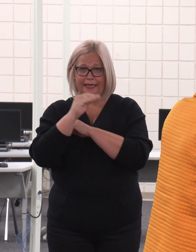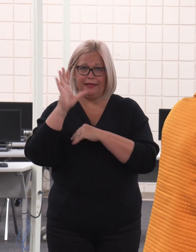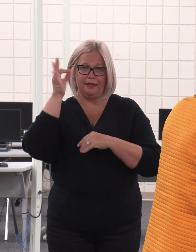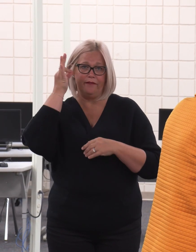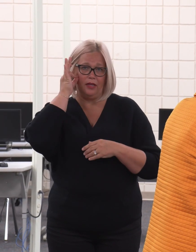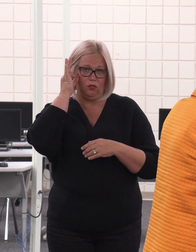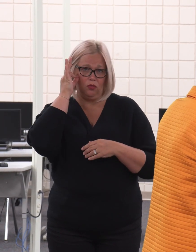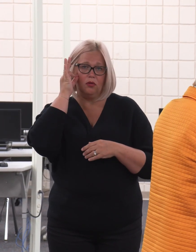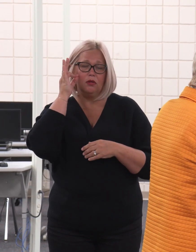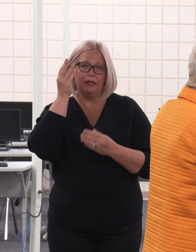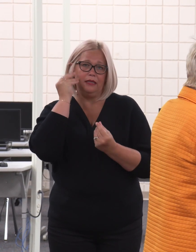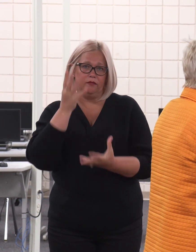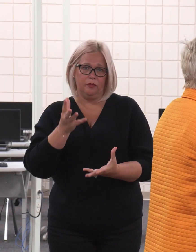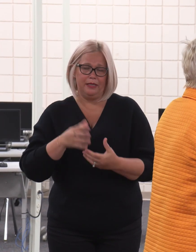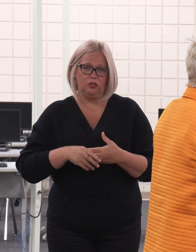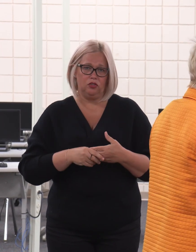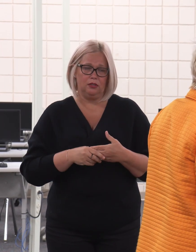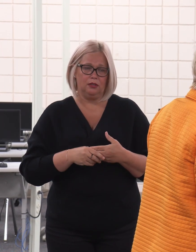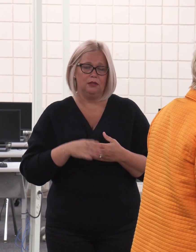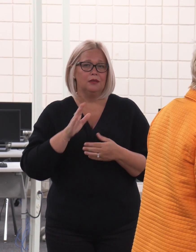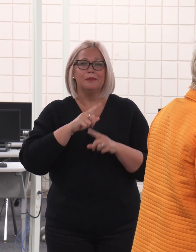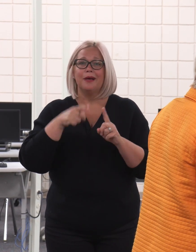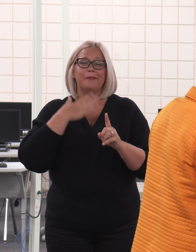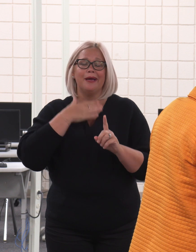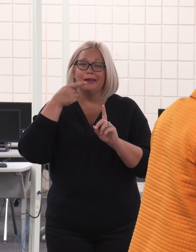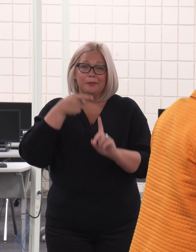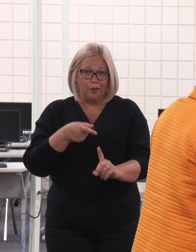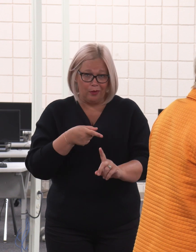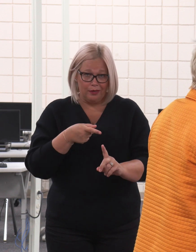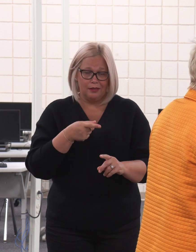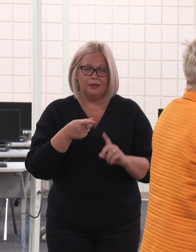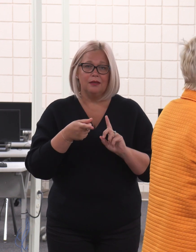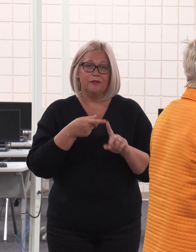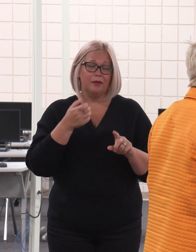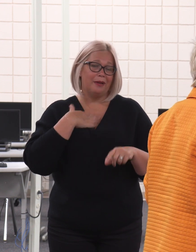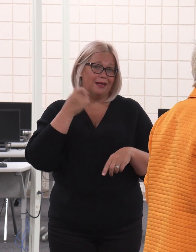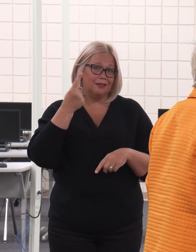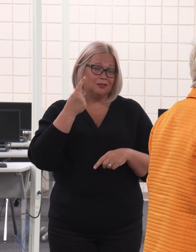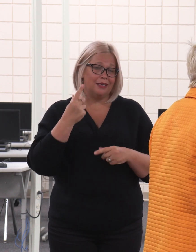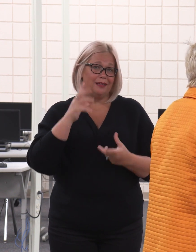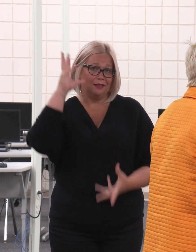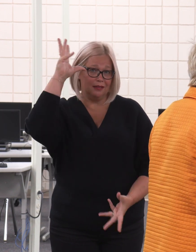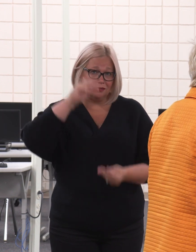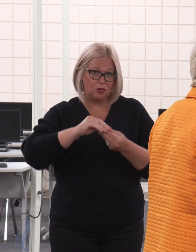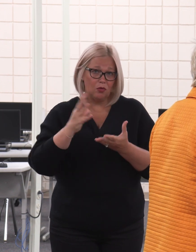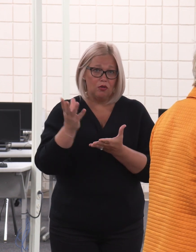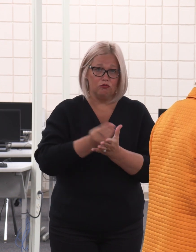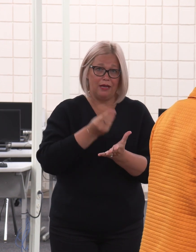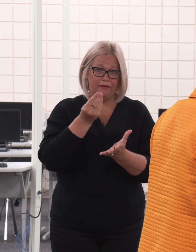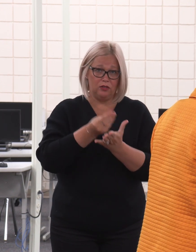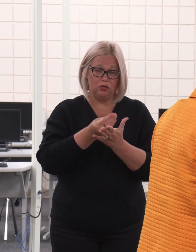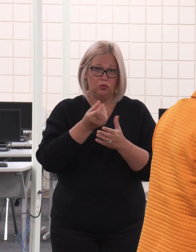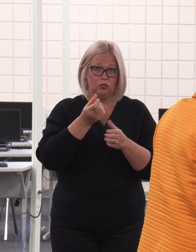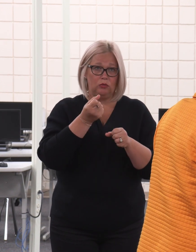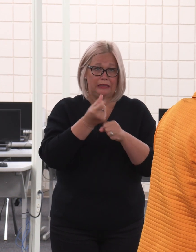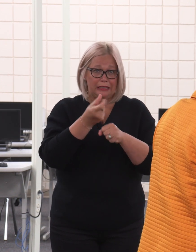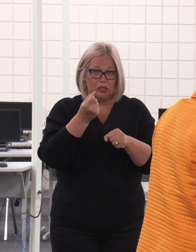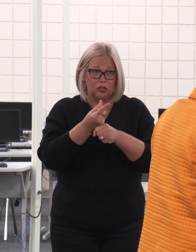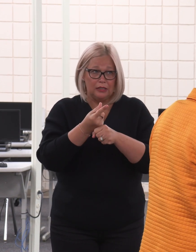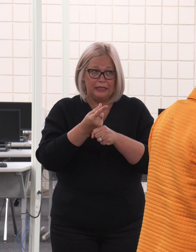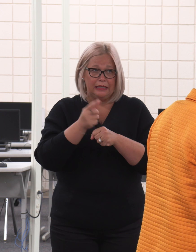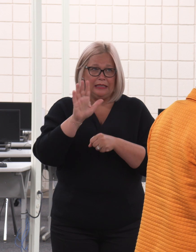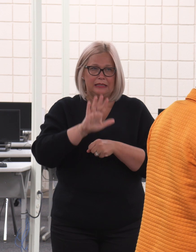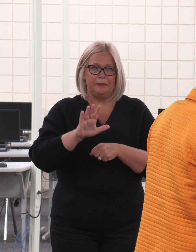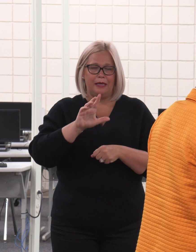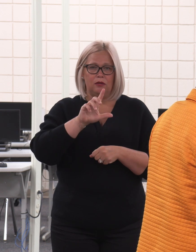information. The bottom line is, from what I understand, the total revenue, yearly, annually, is